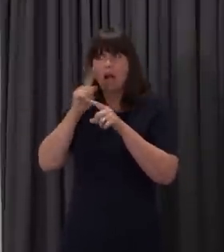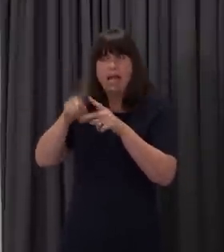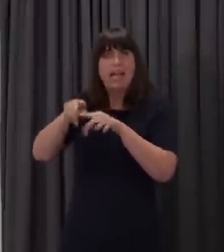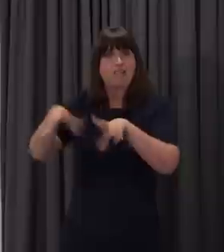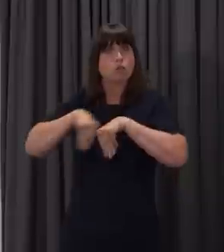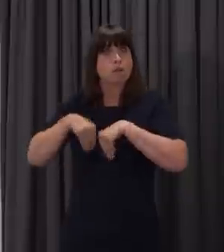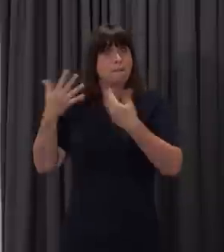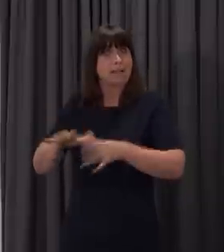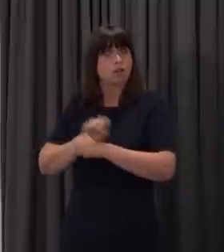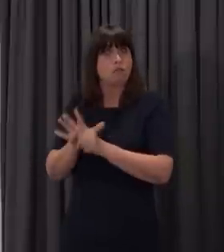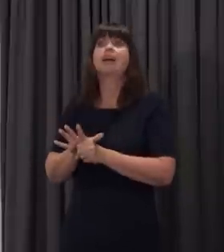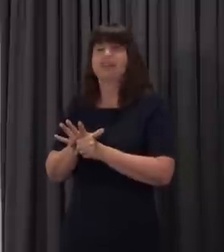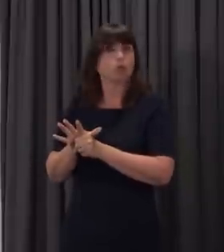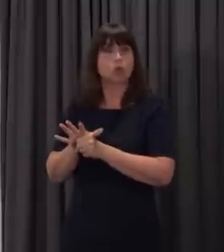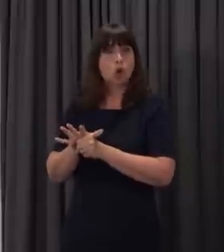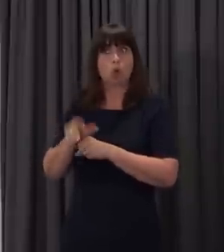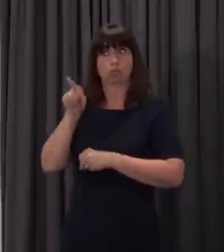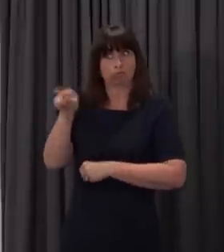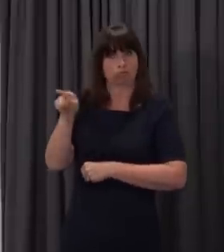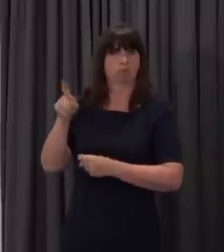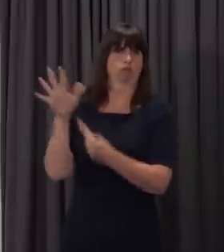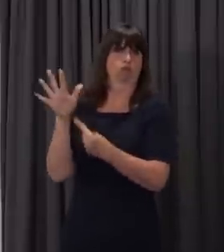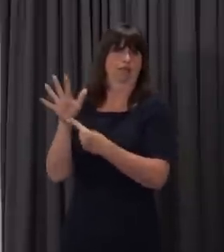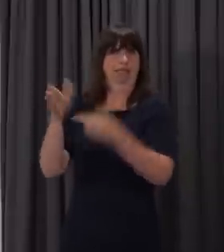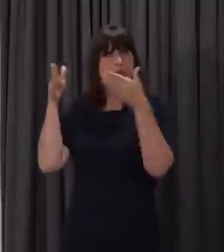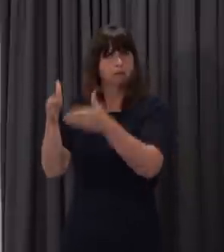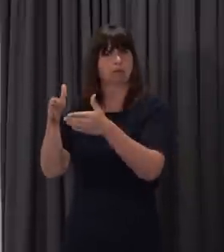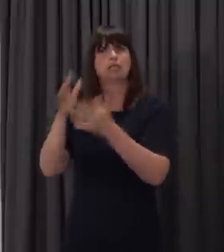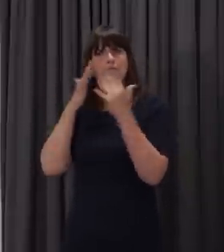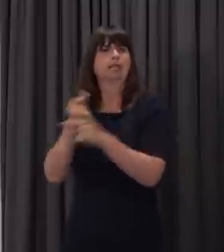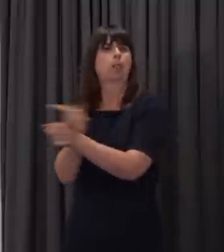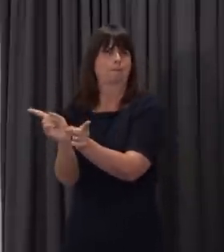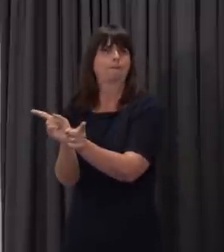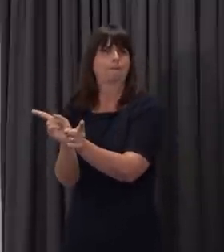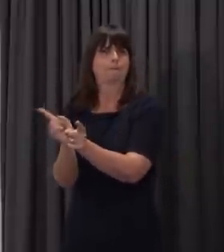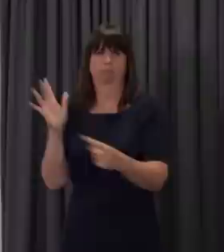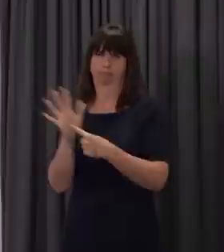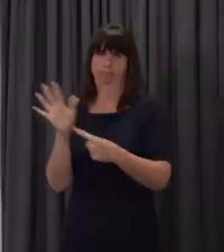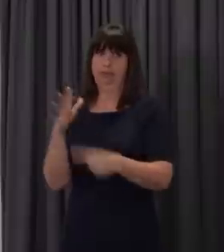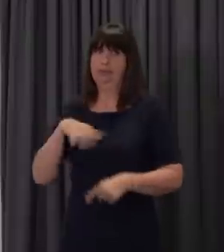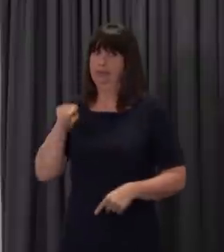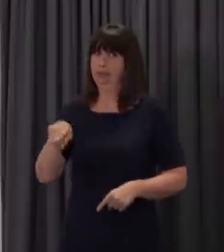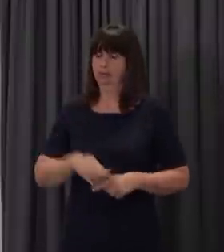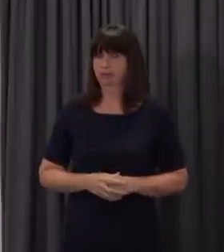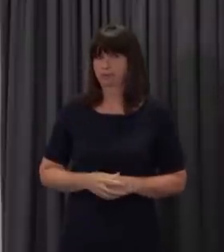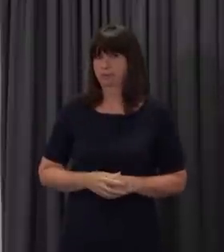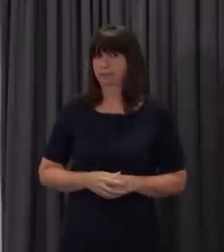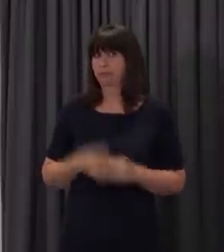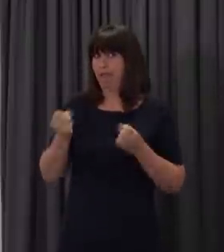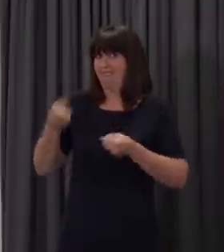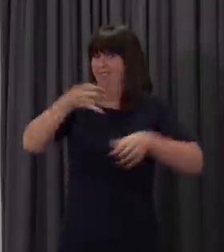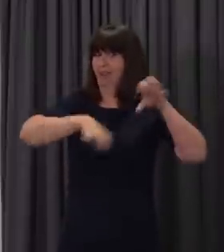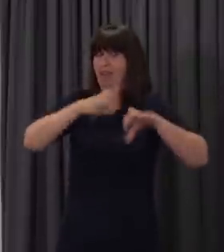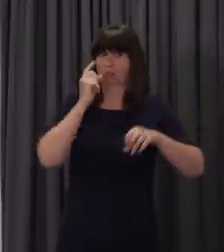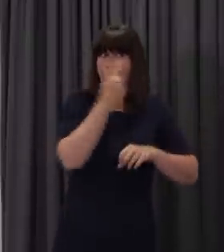we continue to keep Wales safe and this approach will be crucial. The latest scientific evidence suggests